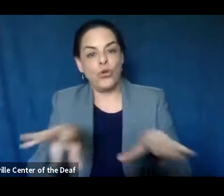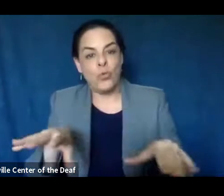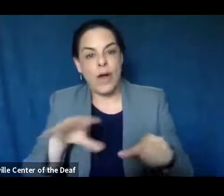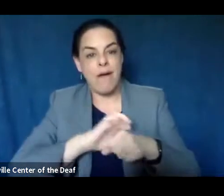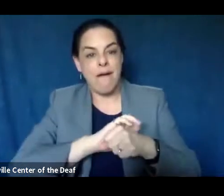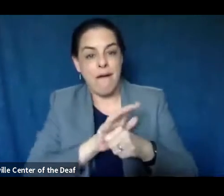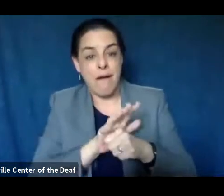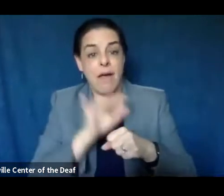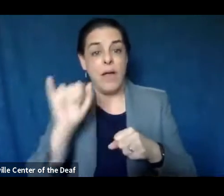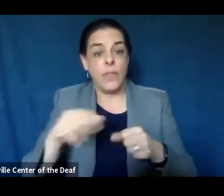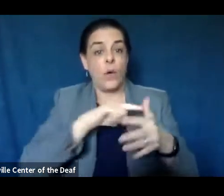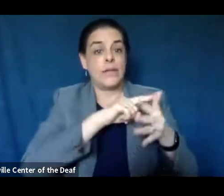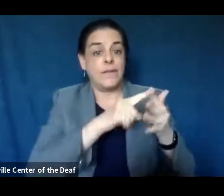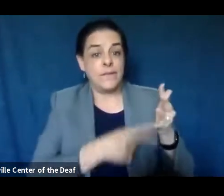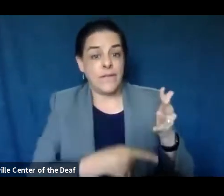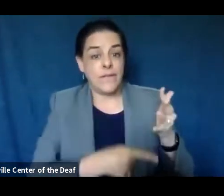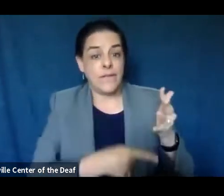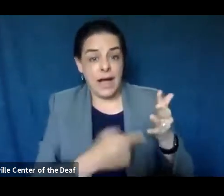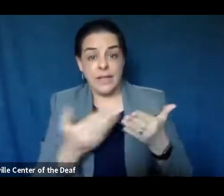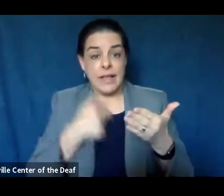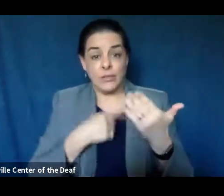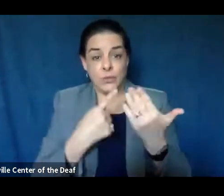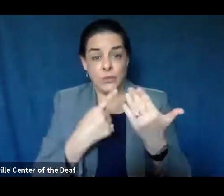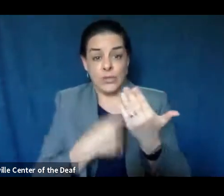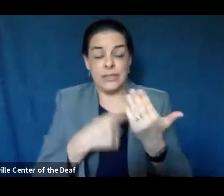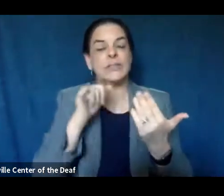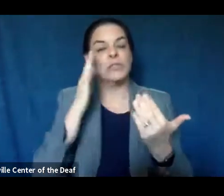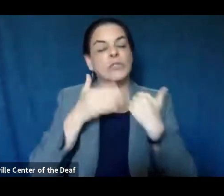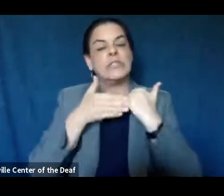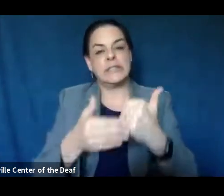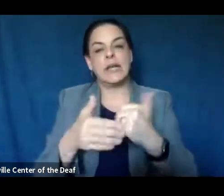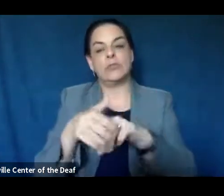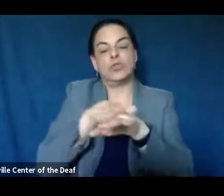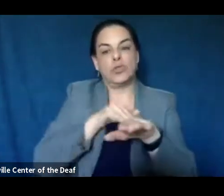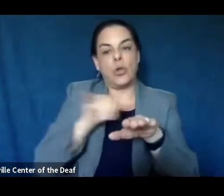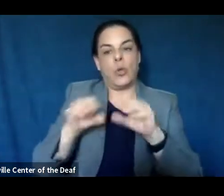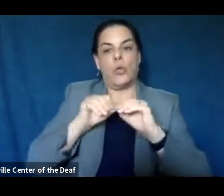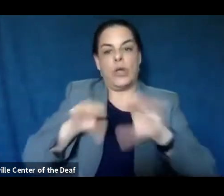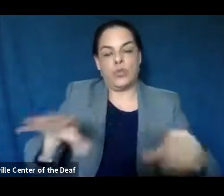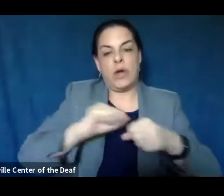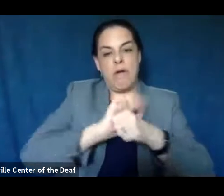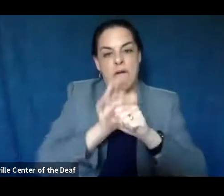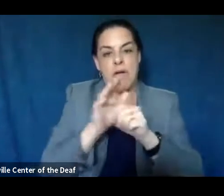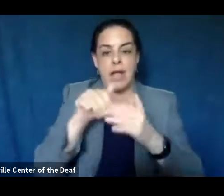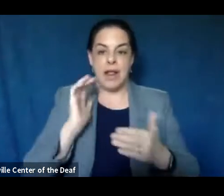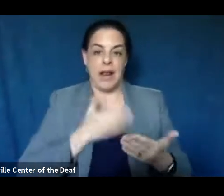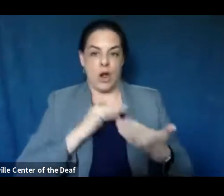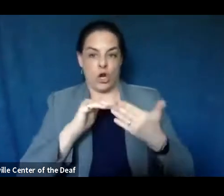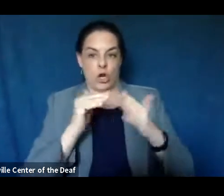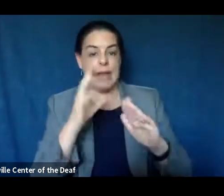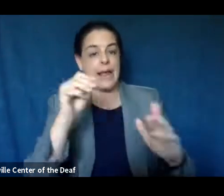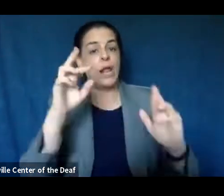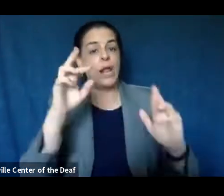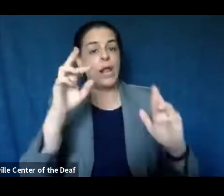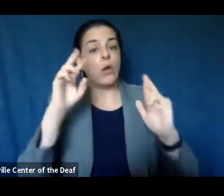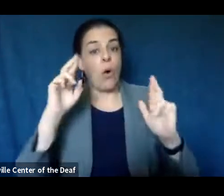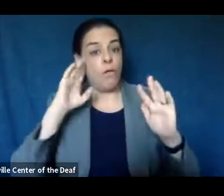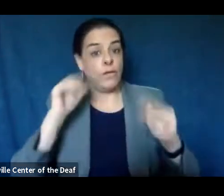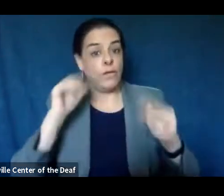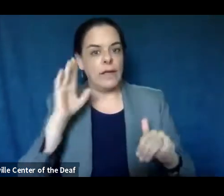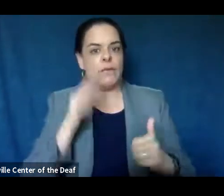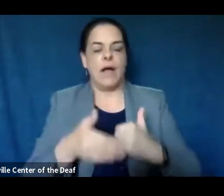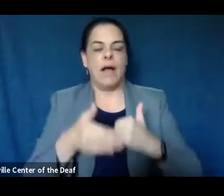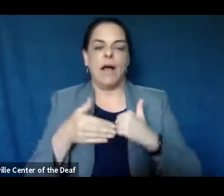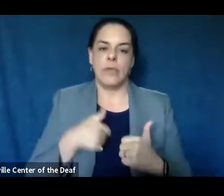those five core principles that we talk about will help to slow the spread of disease in our community and hopefully help us be better prepared